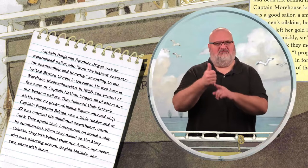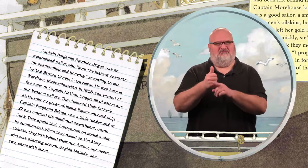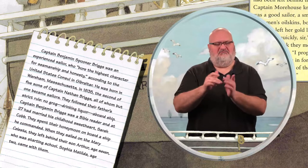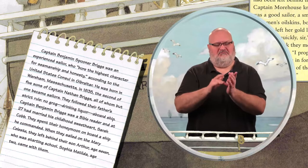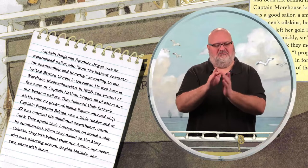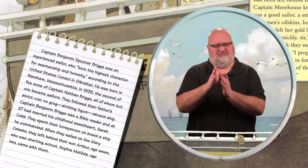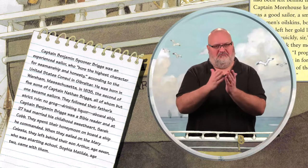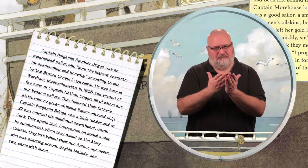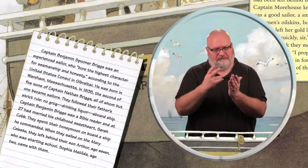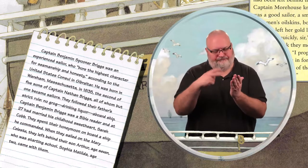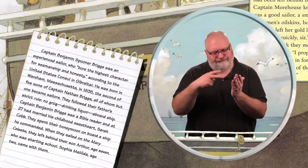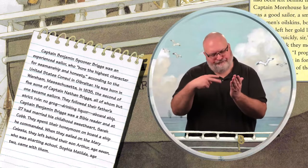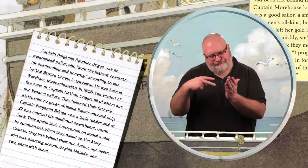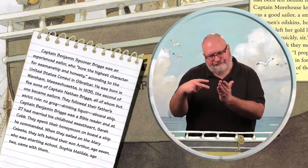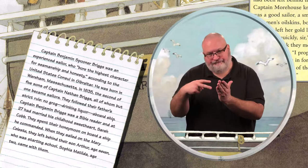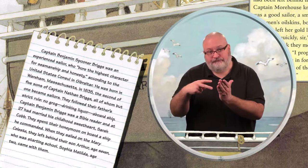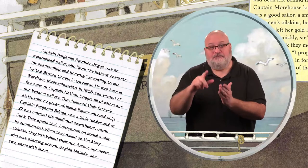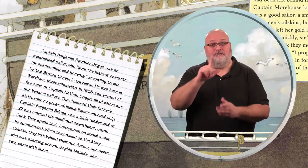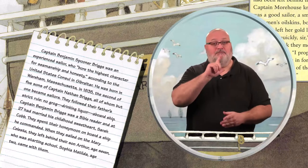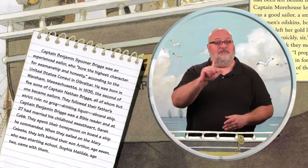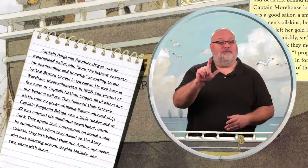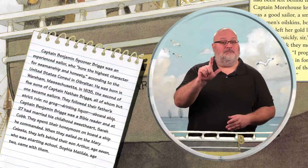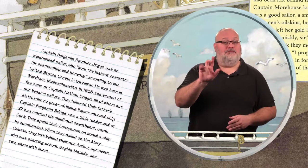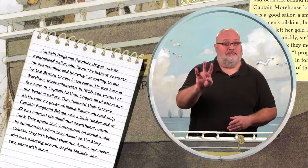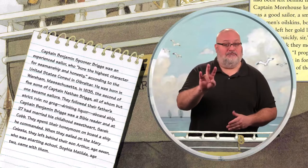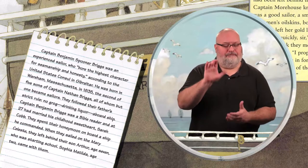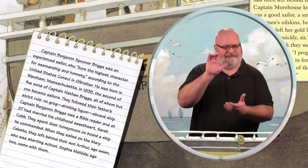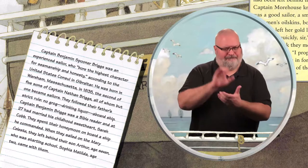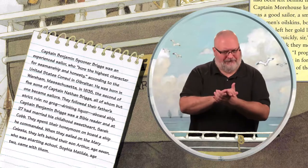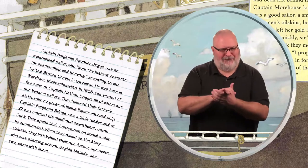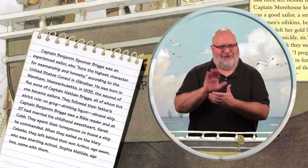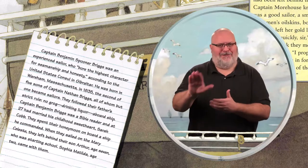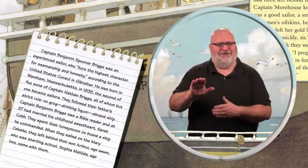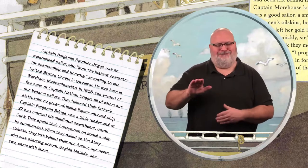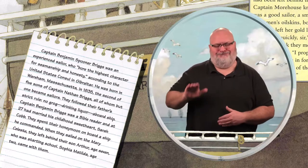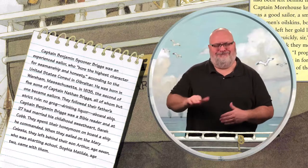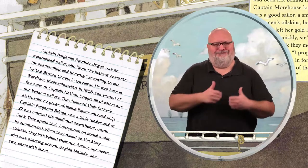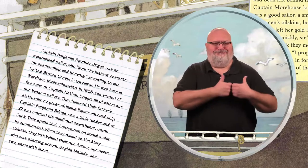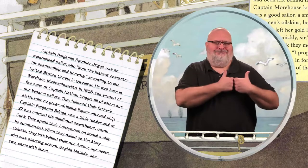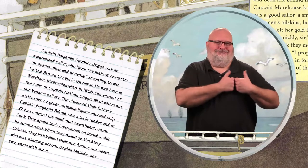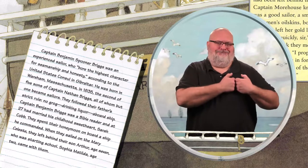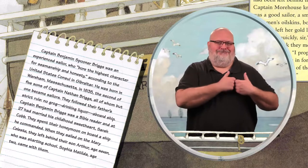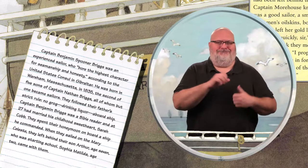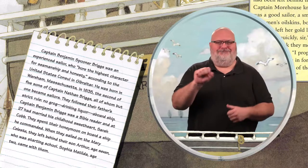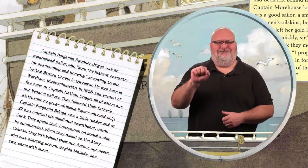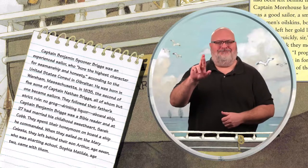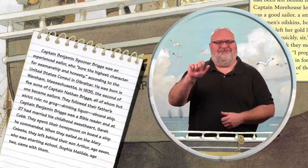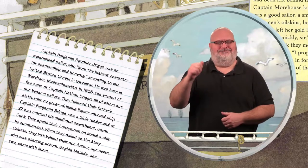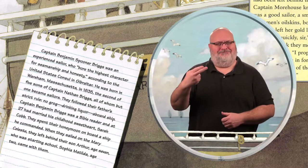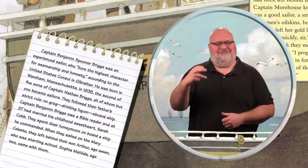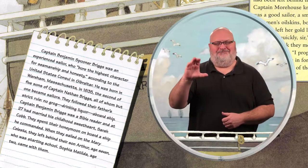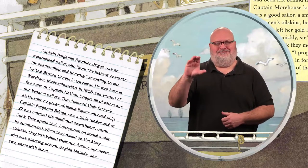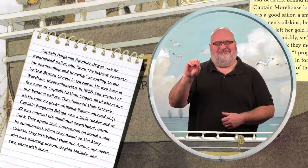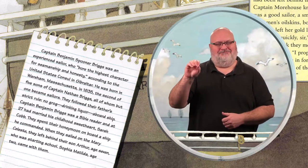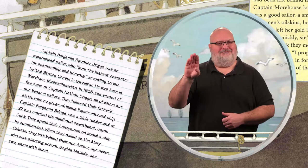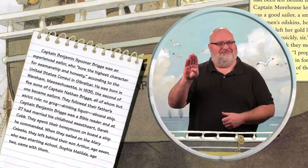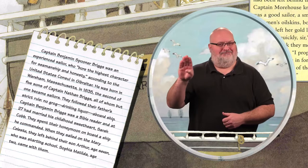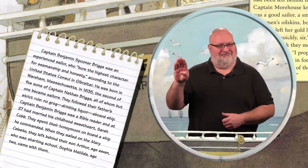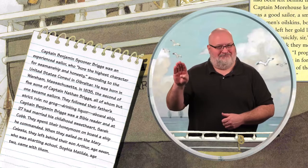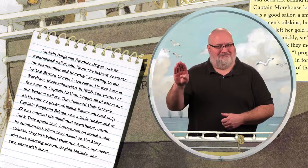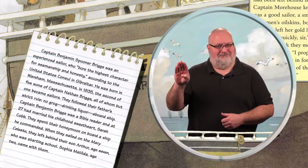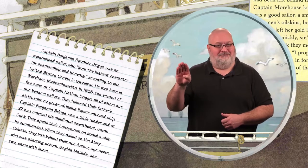Captain Benjamin Briggs was a Bible reader and at 27 had married his childhood sweetheart, Sarah Cobb.